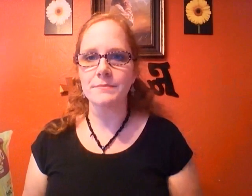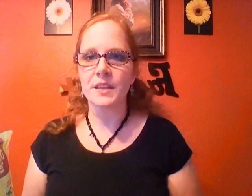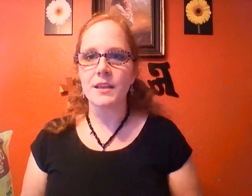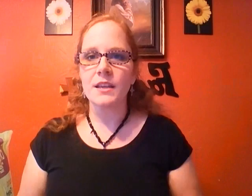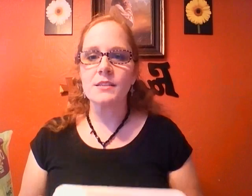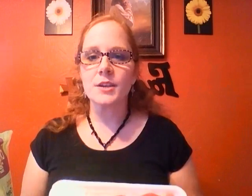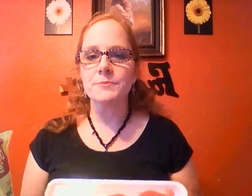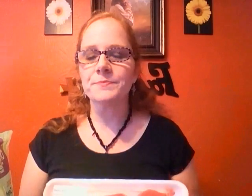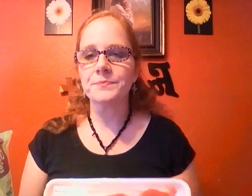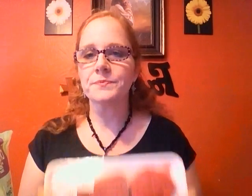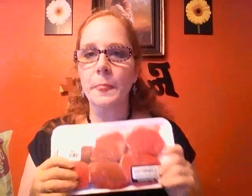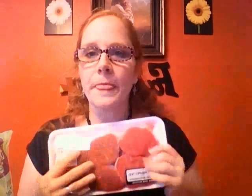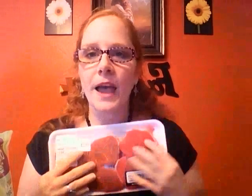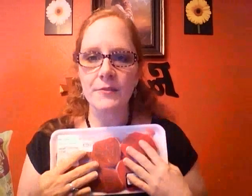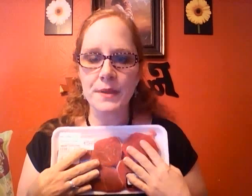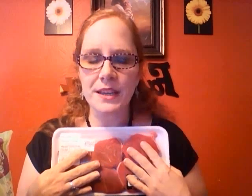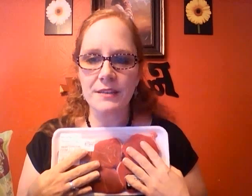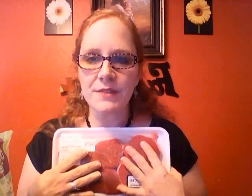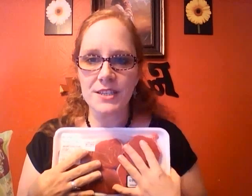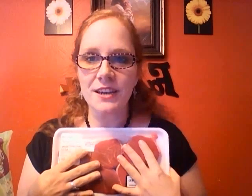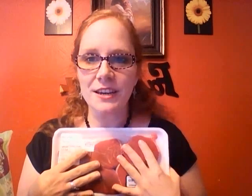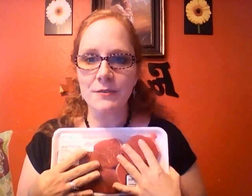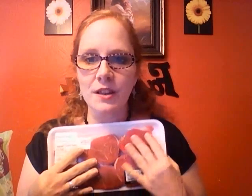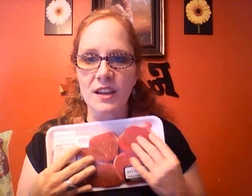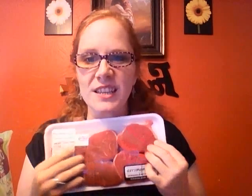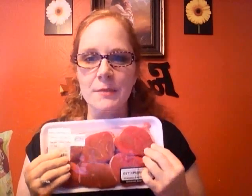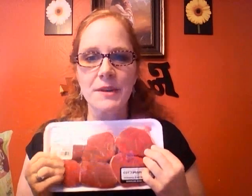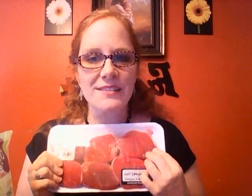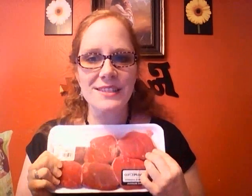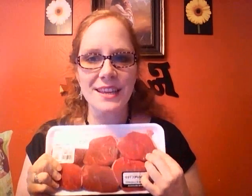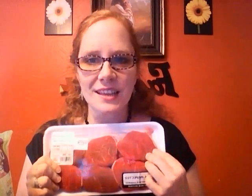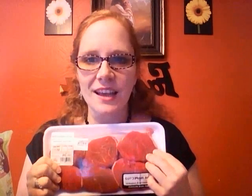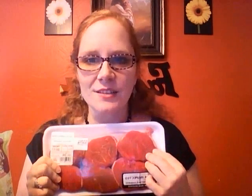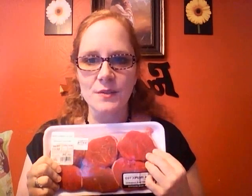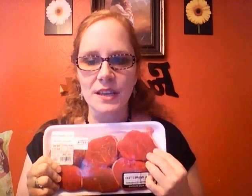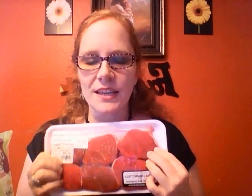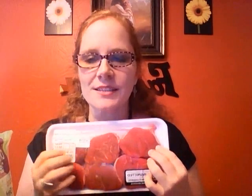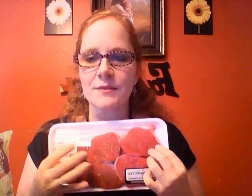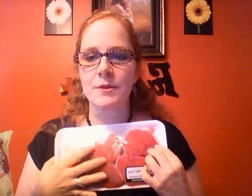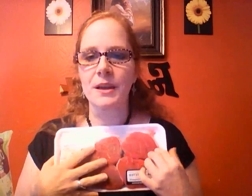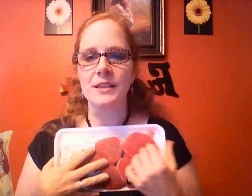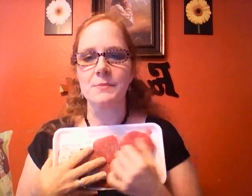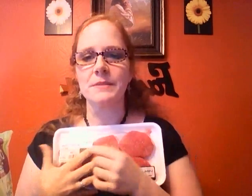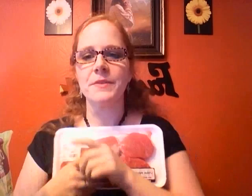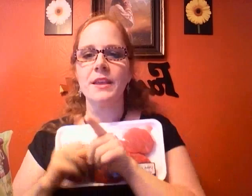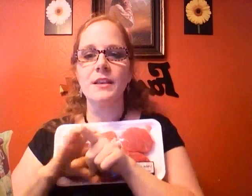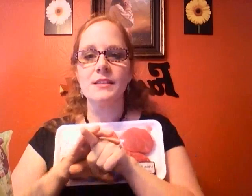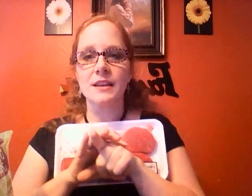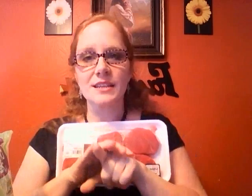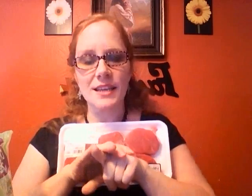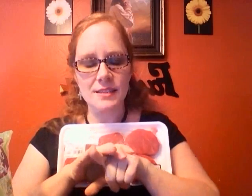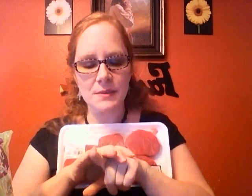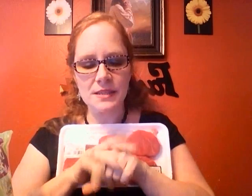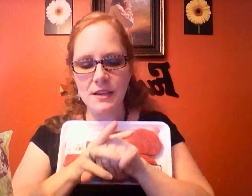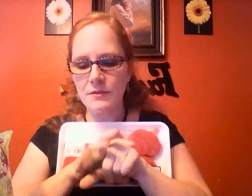so I've been vegetarian for a long time but I have steak in the house the kids and for my husband so I'm gonna test myself